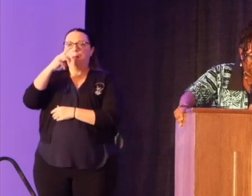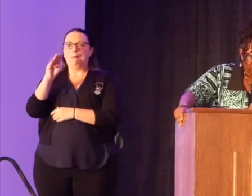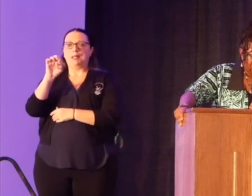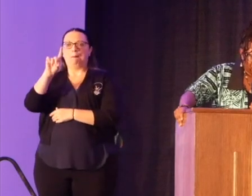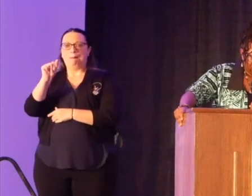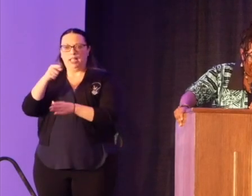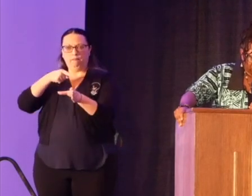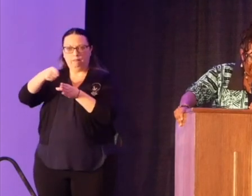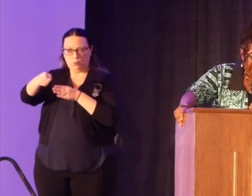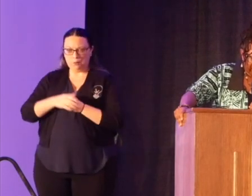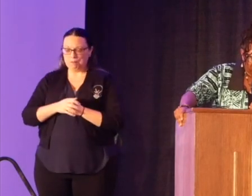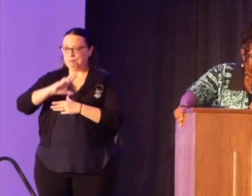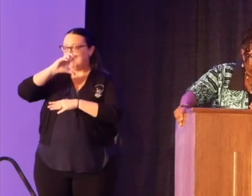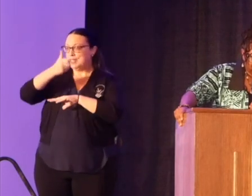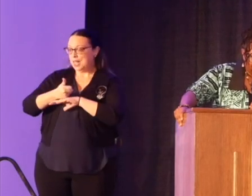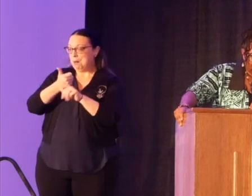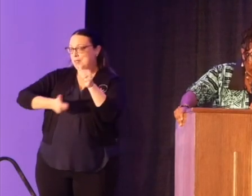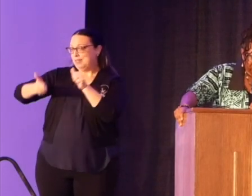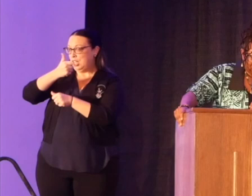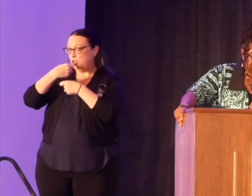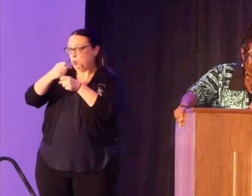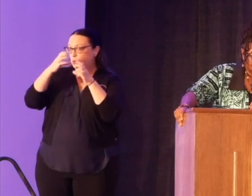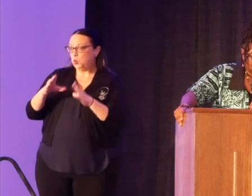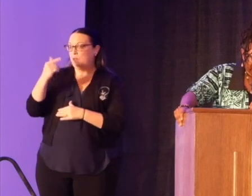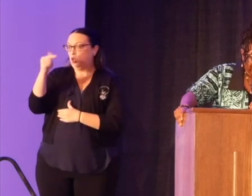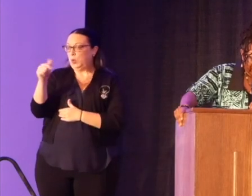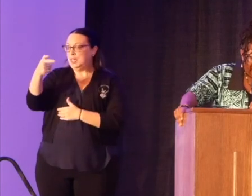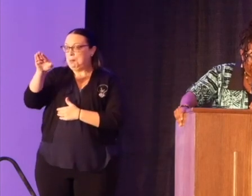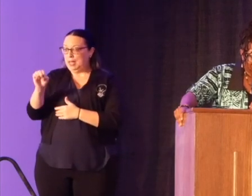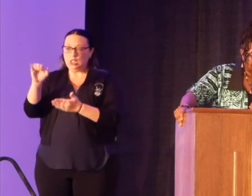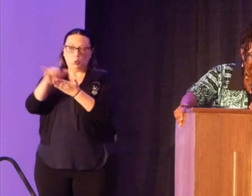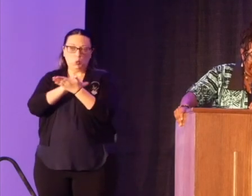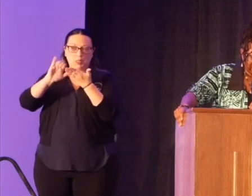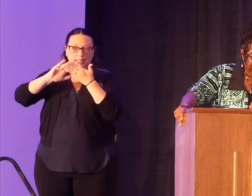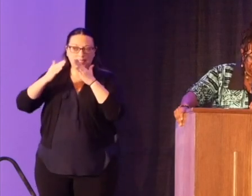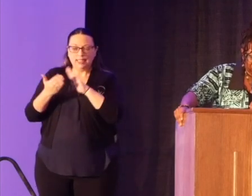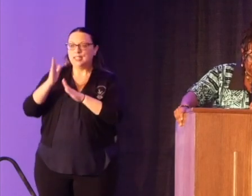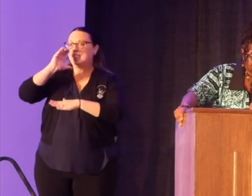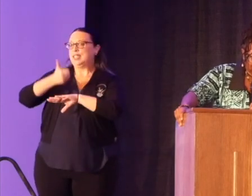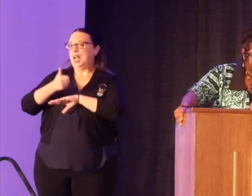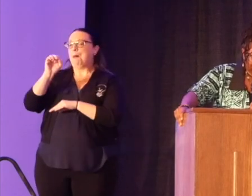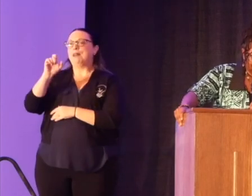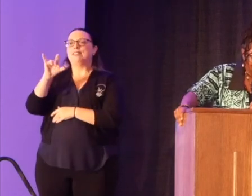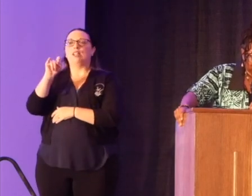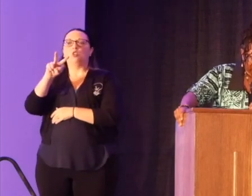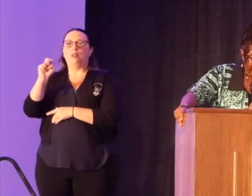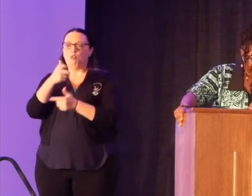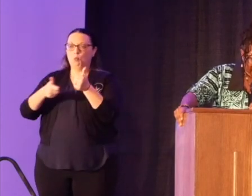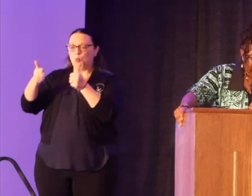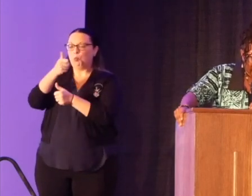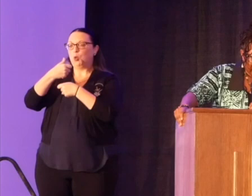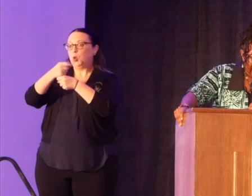field. The founding executive producer of The Green Space in New York City and founding executive producer of NPR